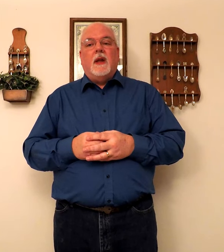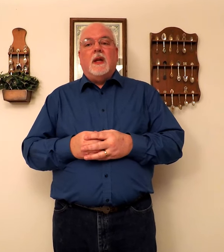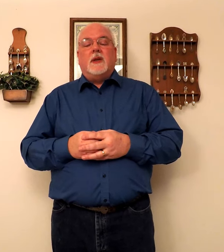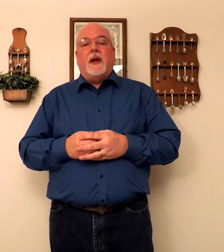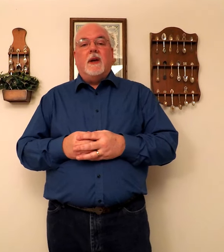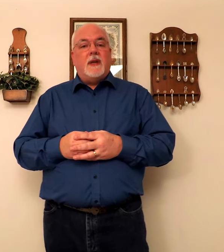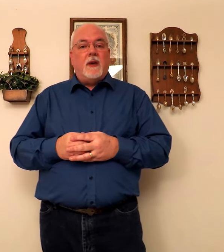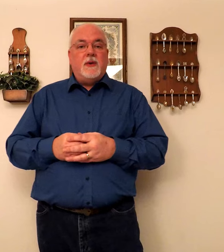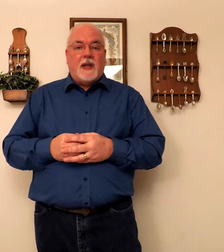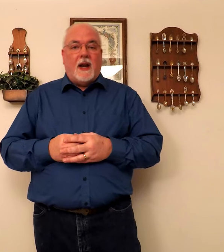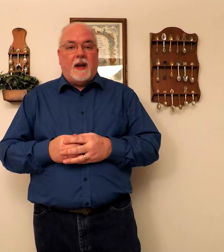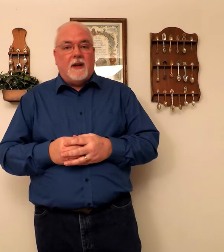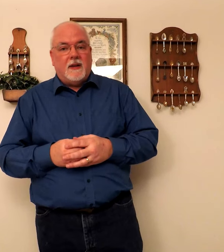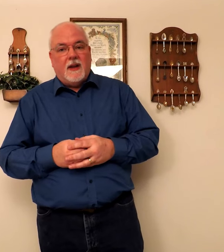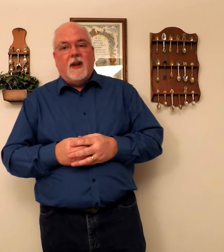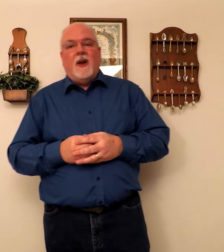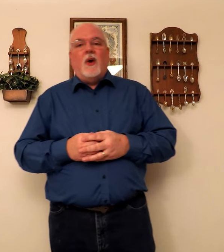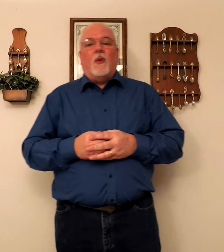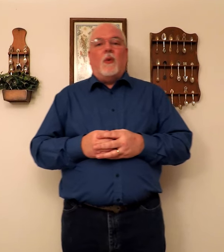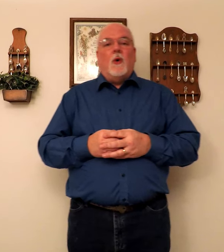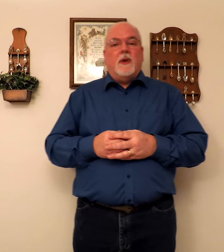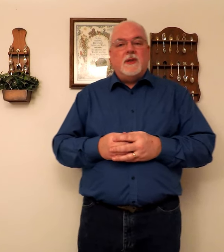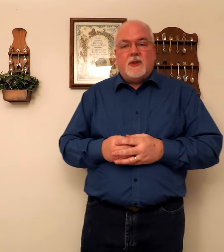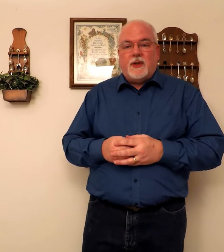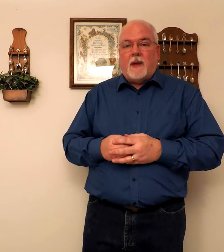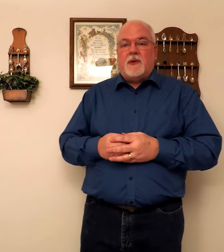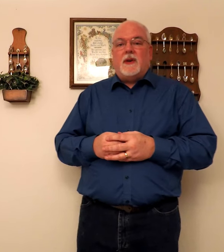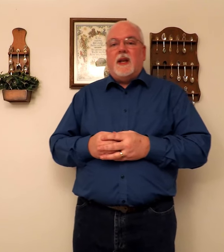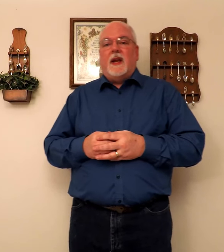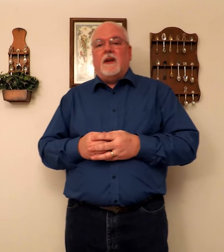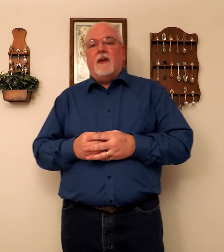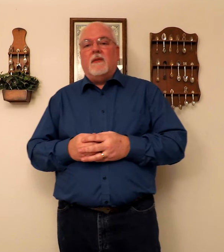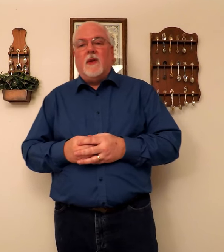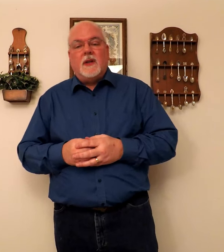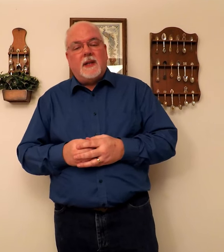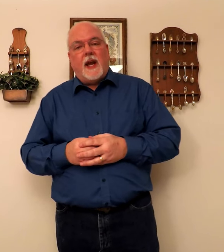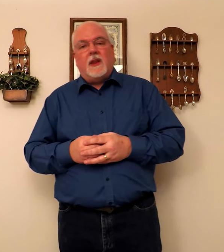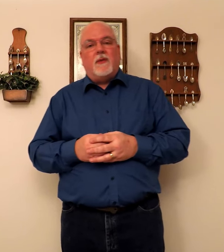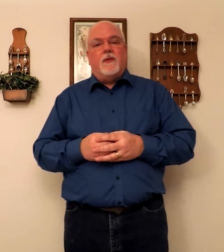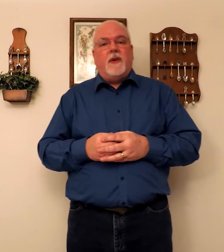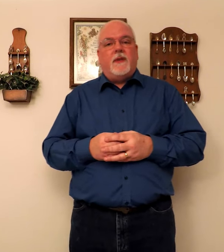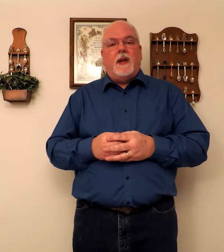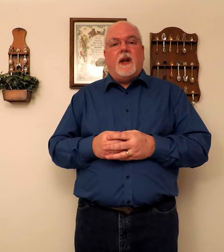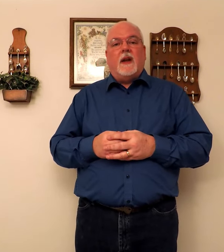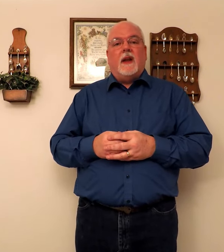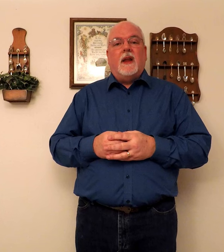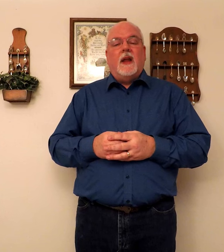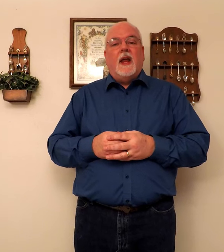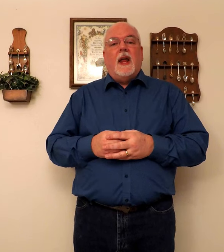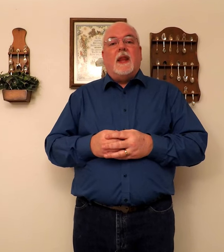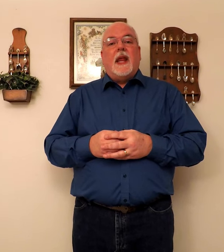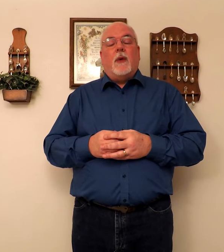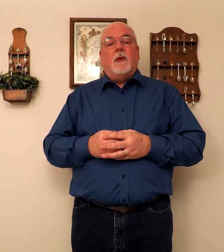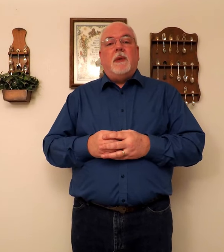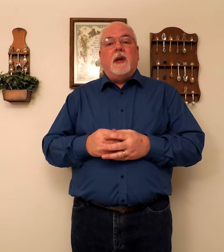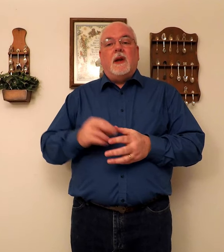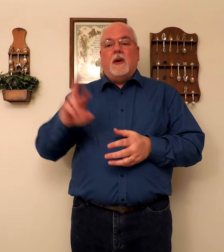So here's how you sign Romans chapter 10, verses 8 through 15. That would be